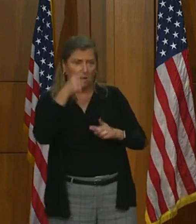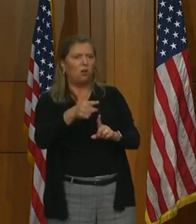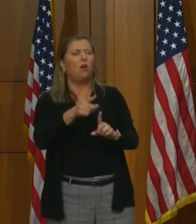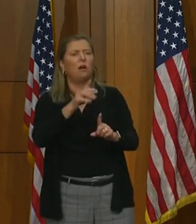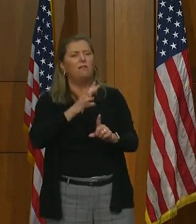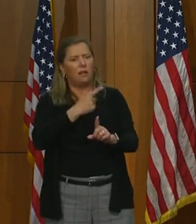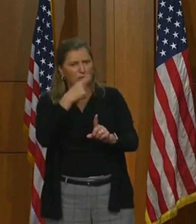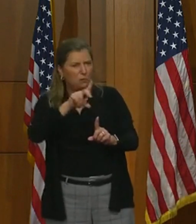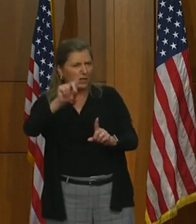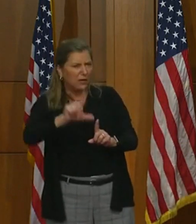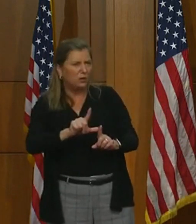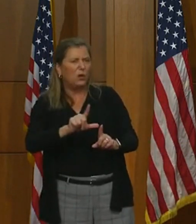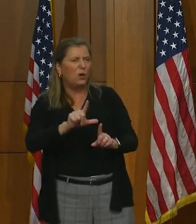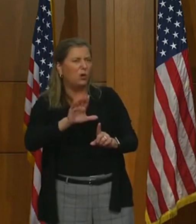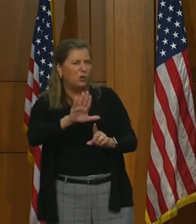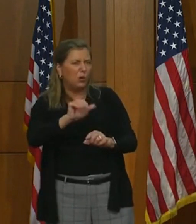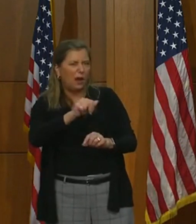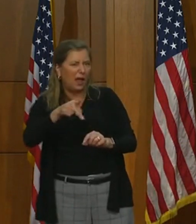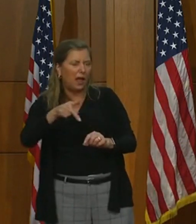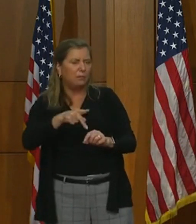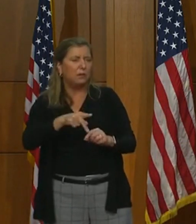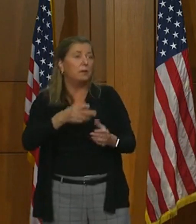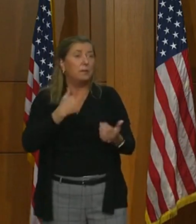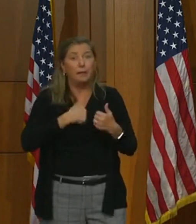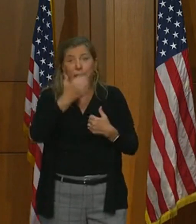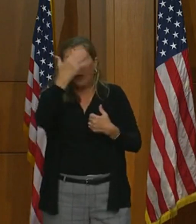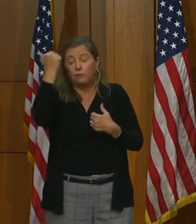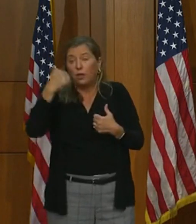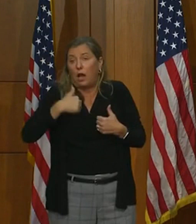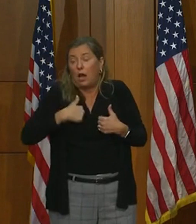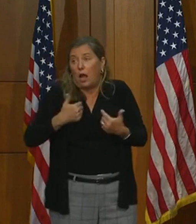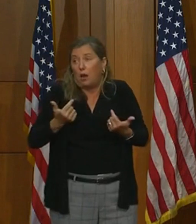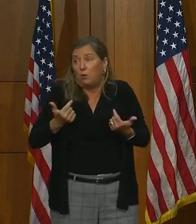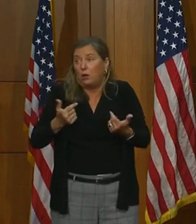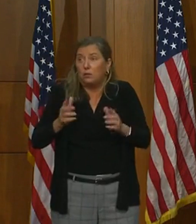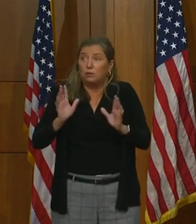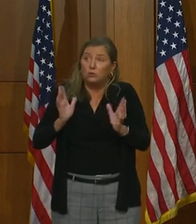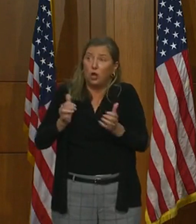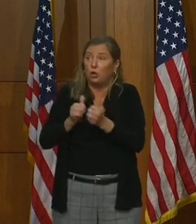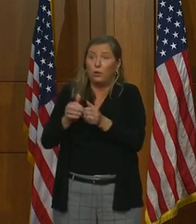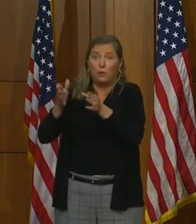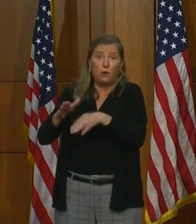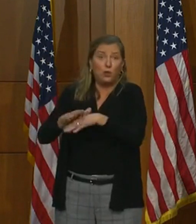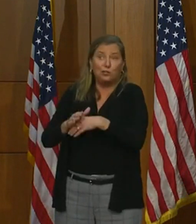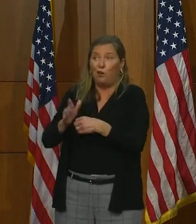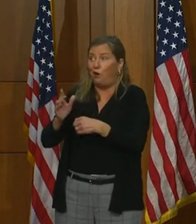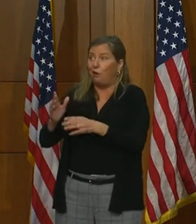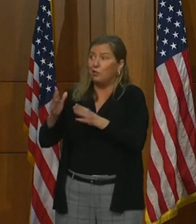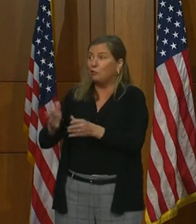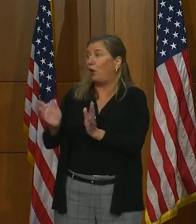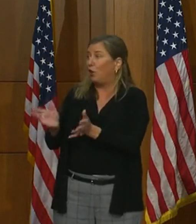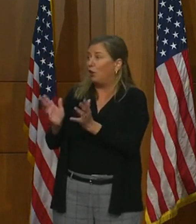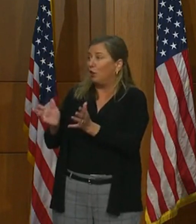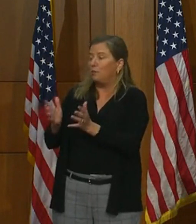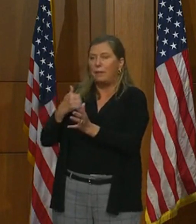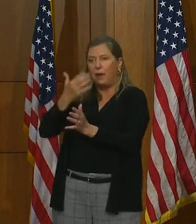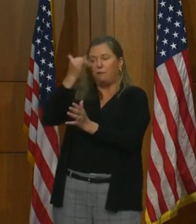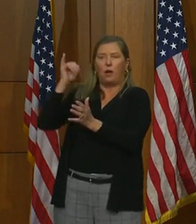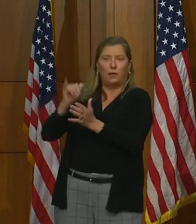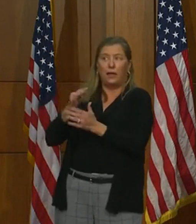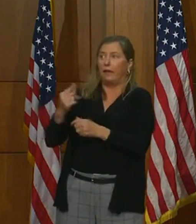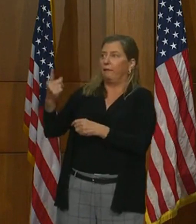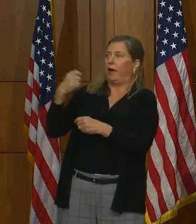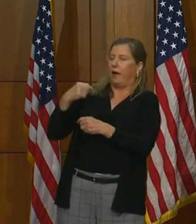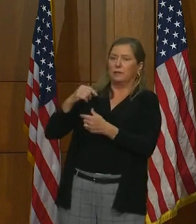you download who you've been exposed to? Because I could have forgotten that I was talking to that someone on the side of the street that if I were to